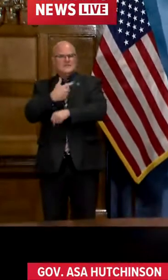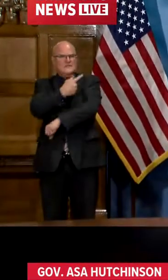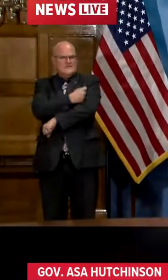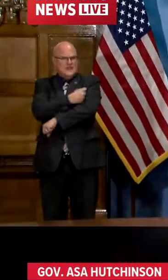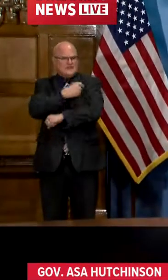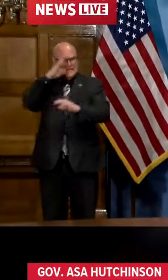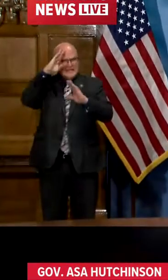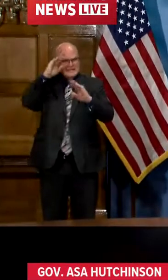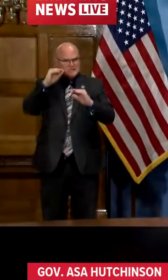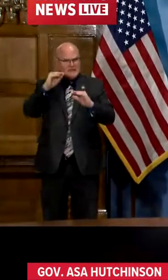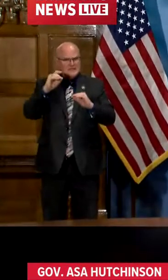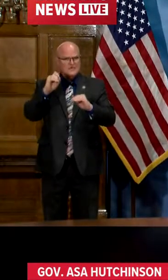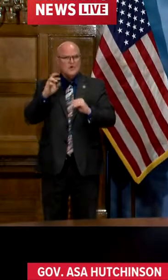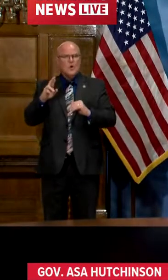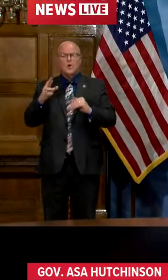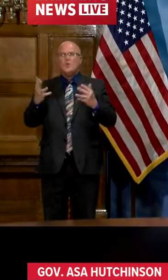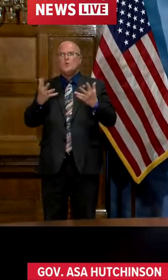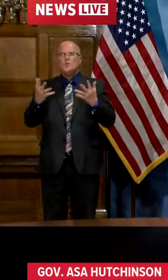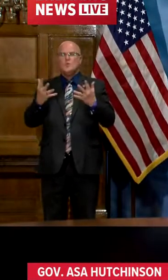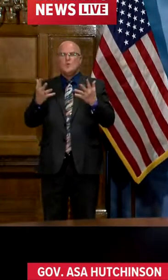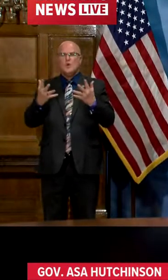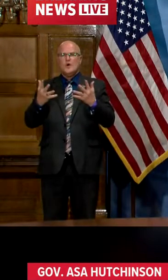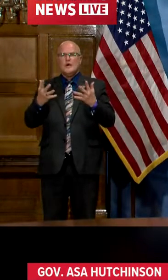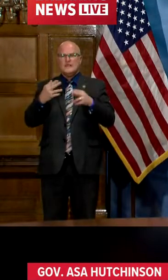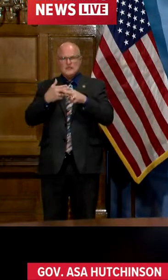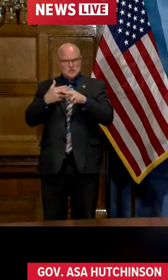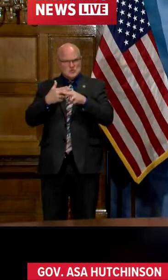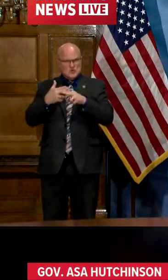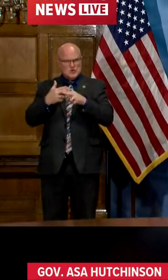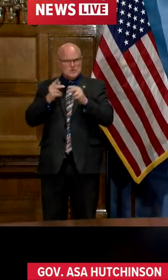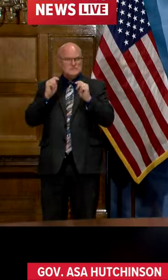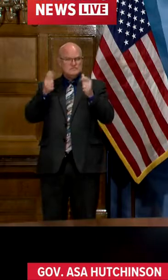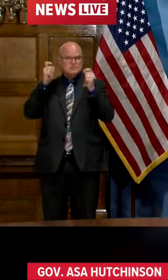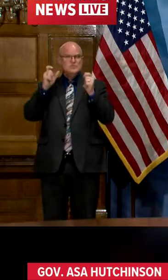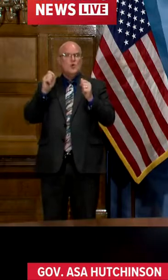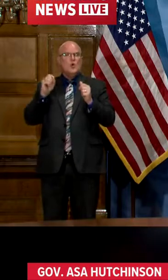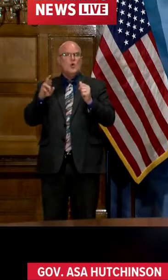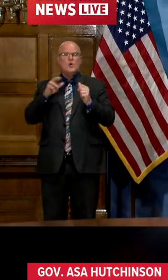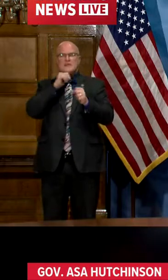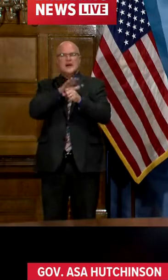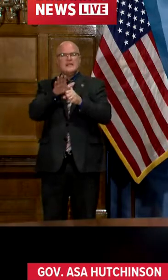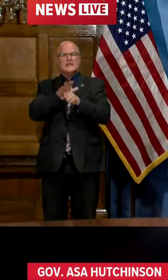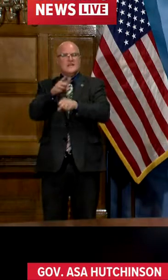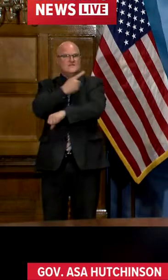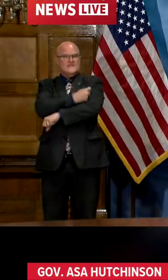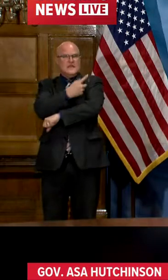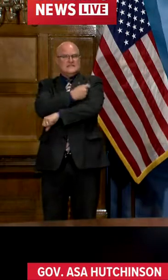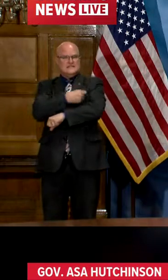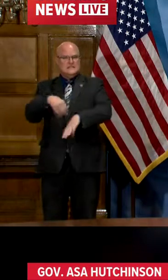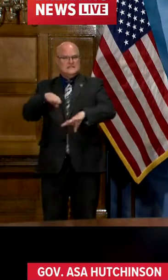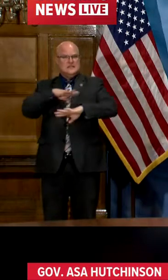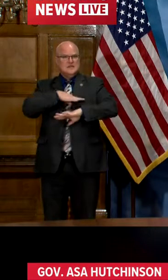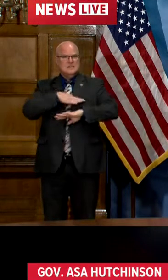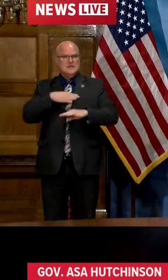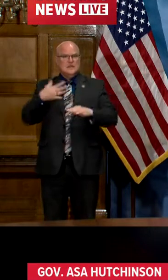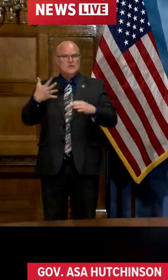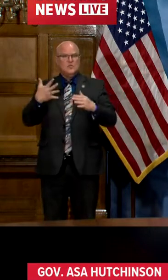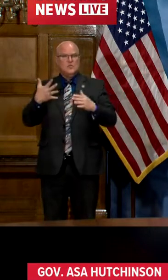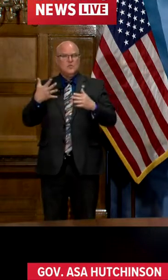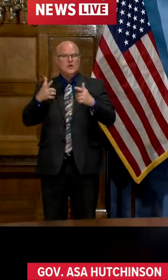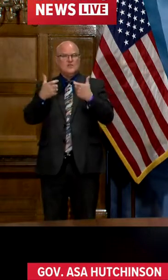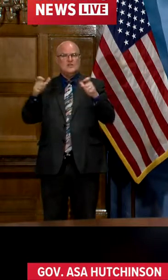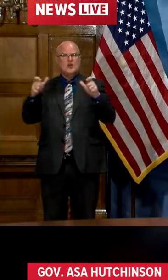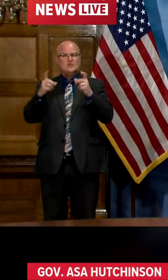expected or hope to receive. And I'm wondering, is there a shortage all of a sudden, or are there not enough vaccines to meet what larger districts